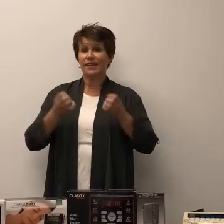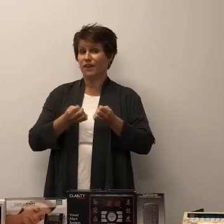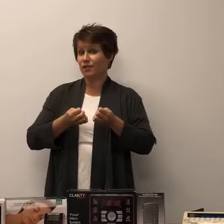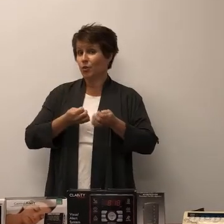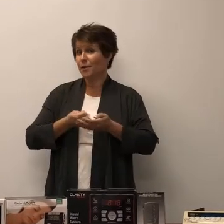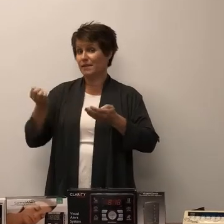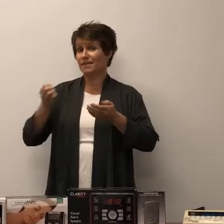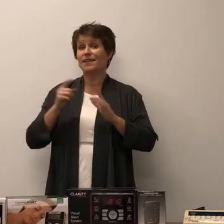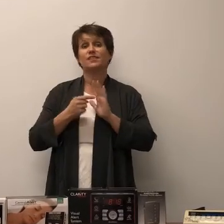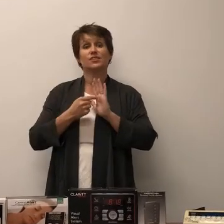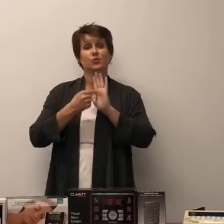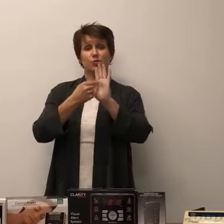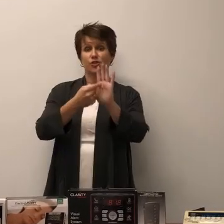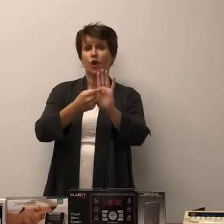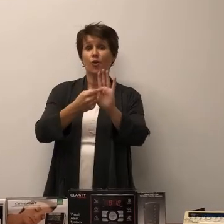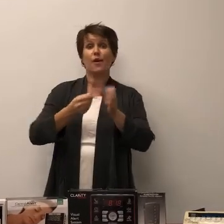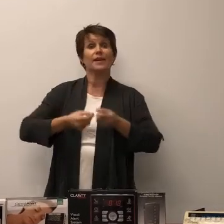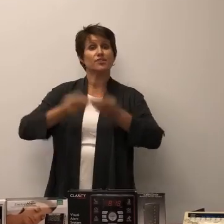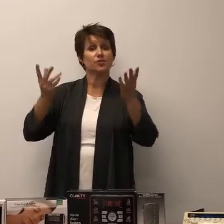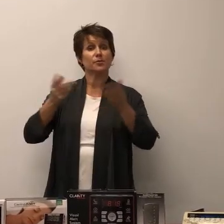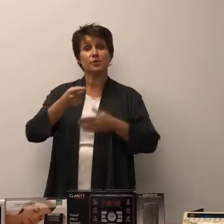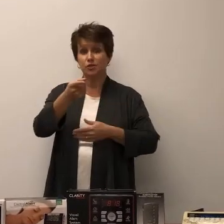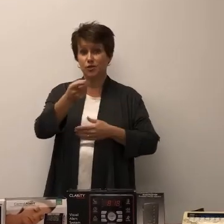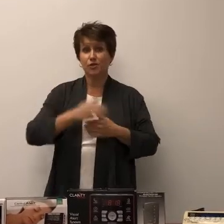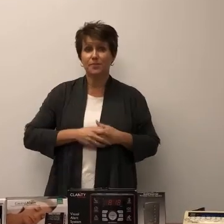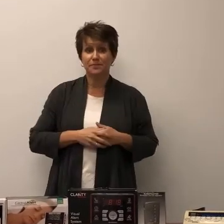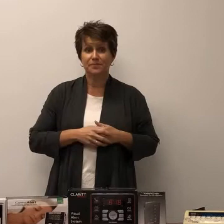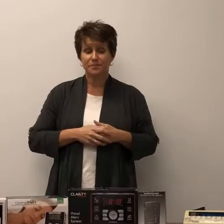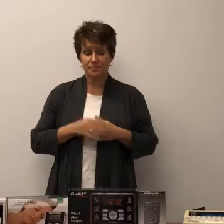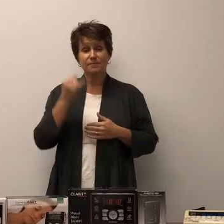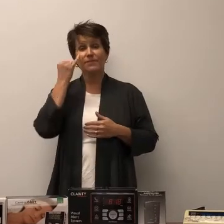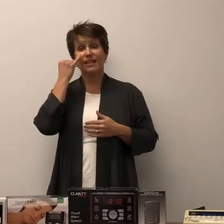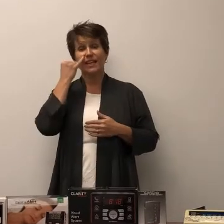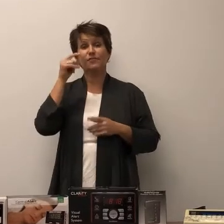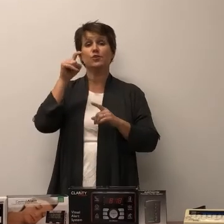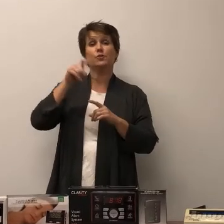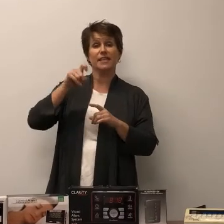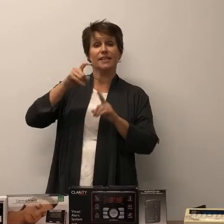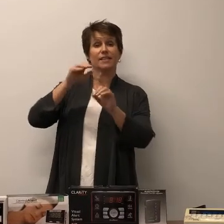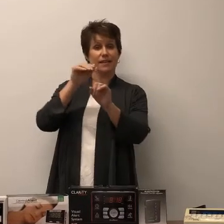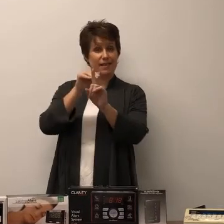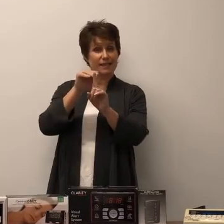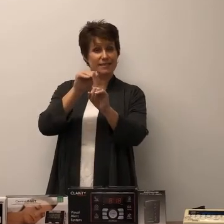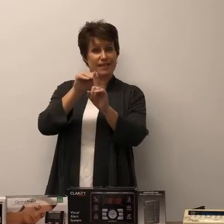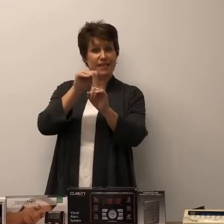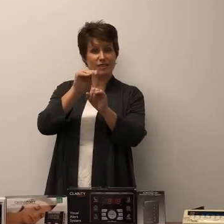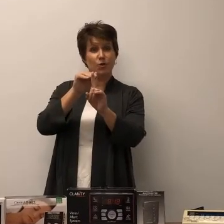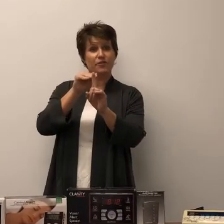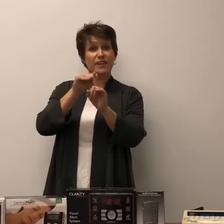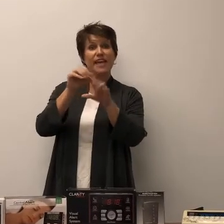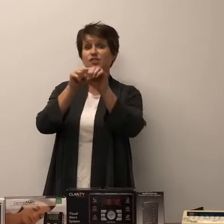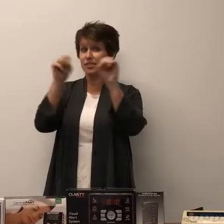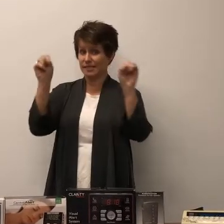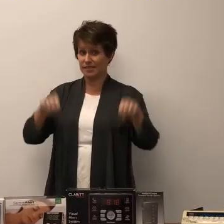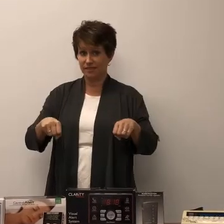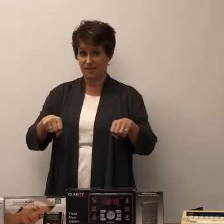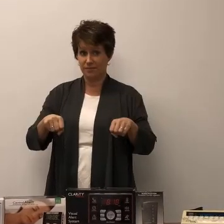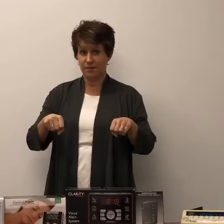of equipment to show and distribute to you. If you need a notification system,